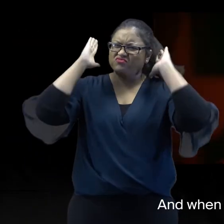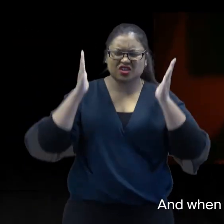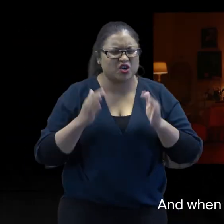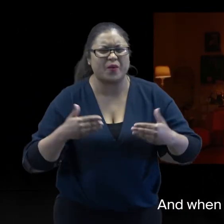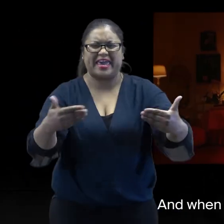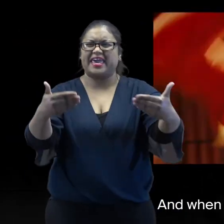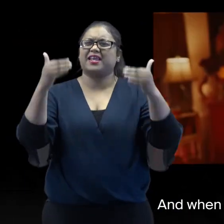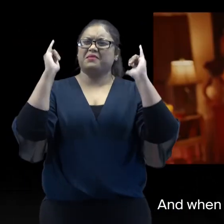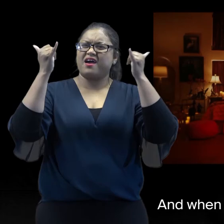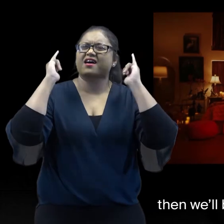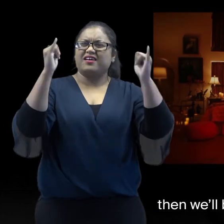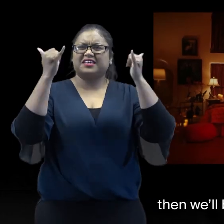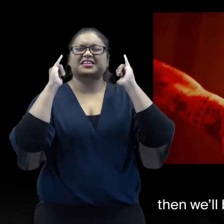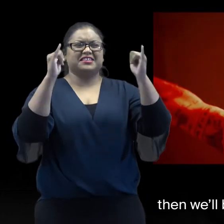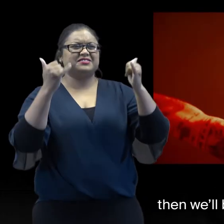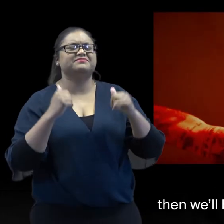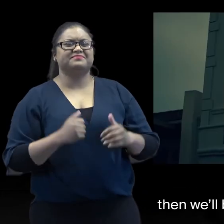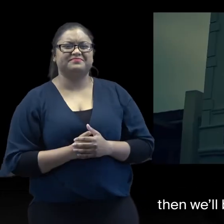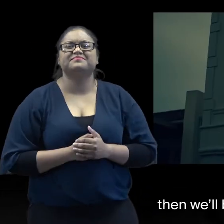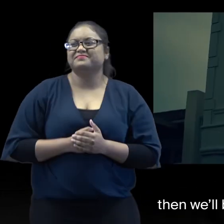And when they say the party's over, then we'll bring it right back